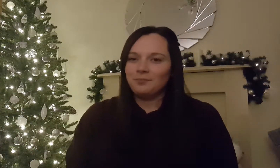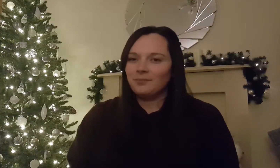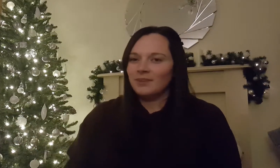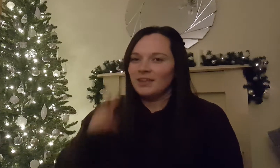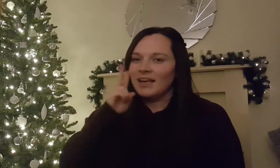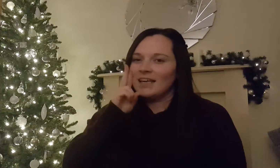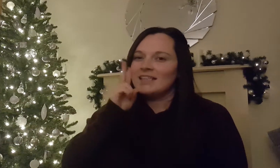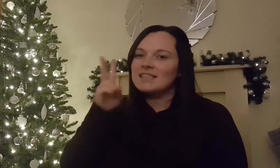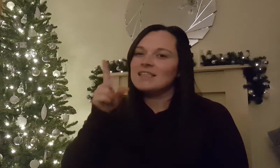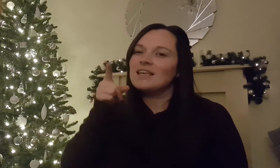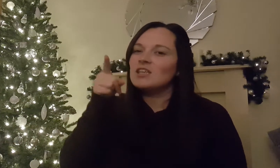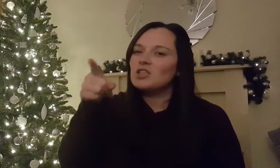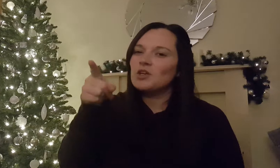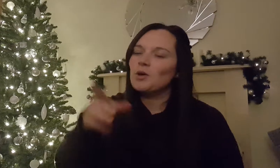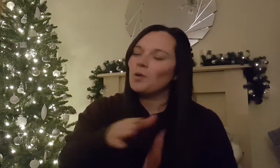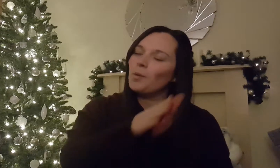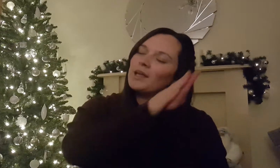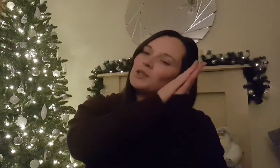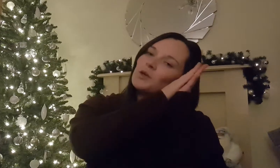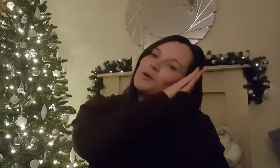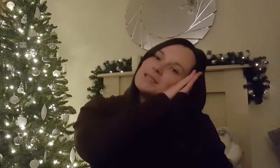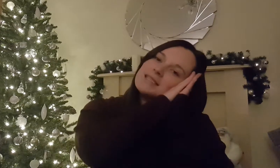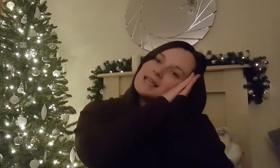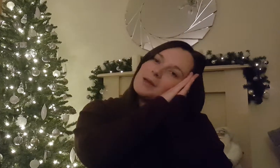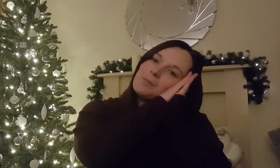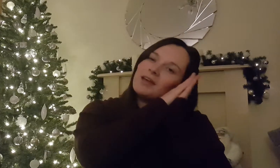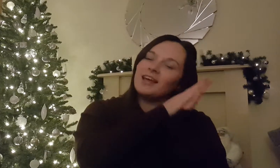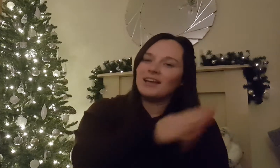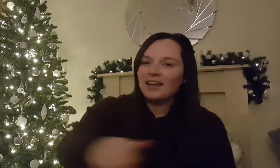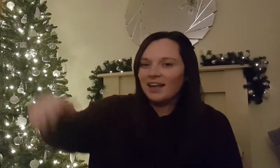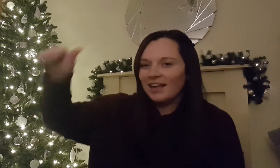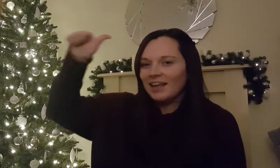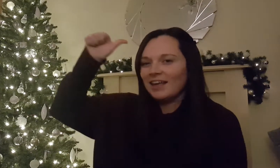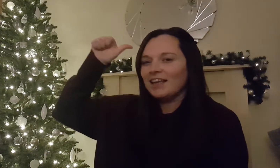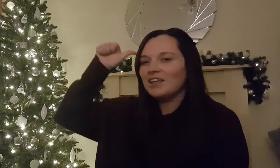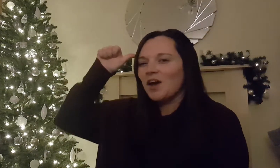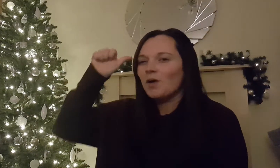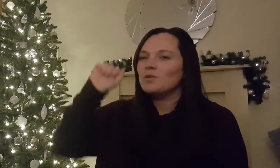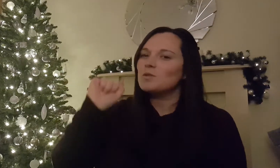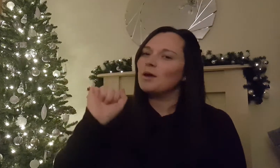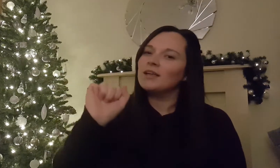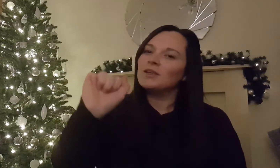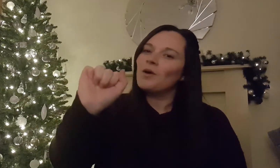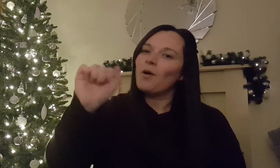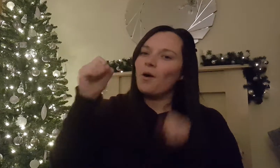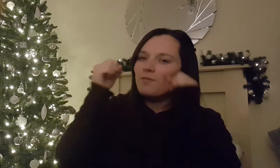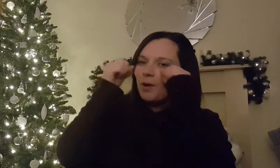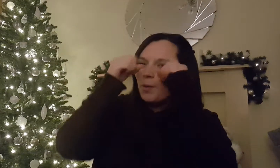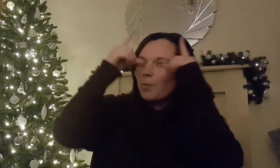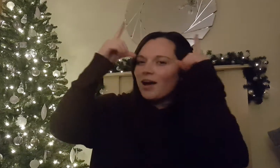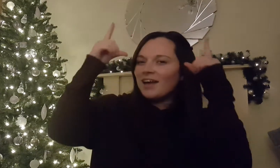He sees you when you're sleeping, he knows when you're awake,